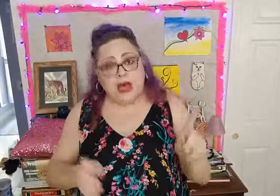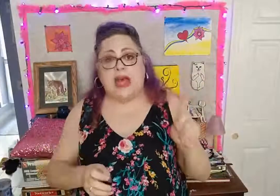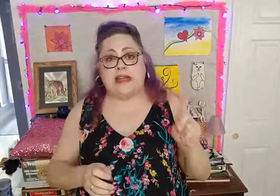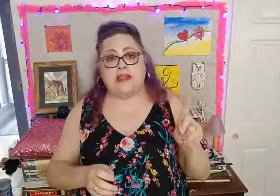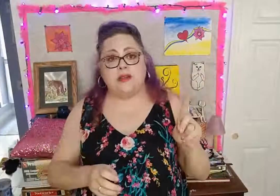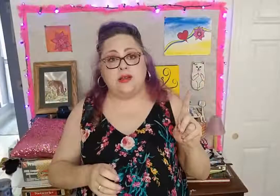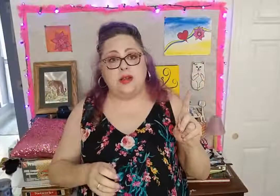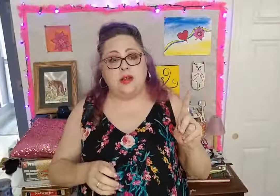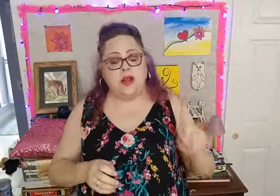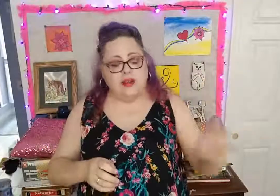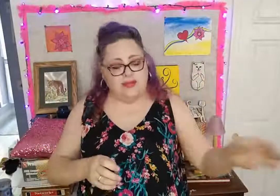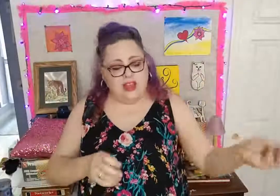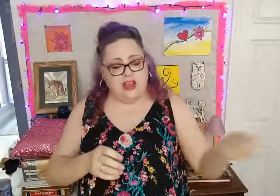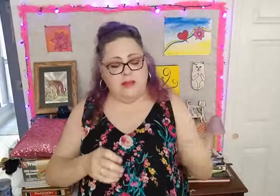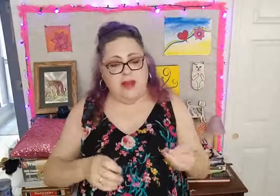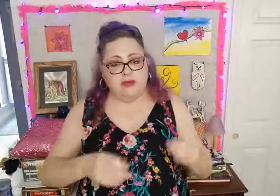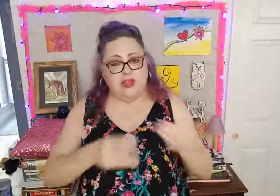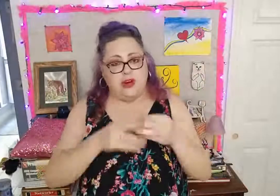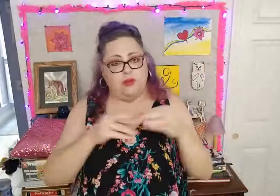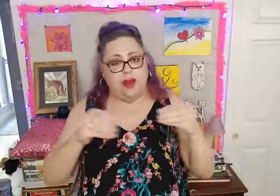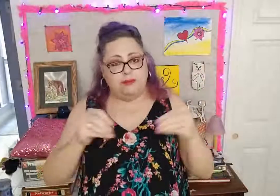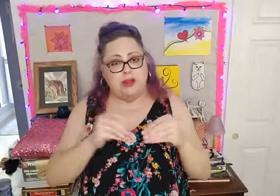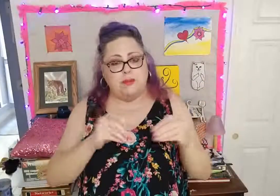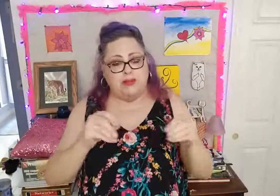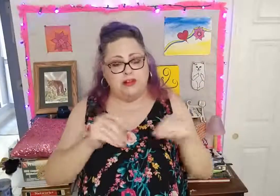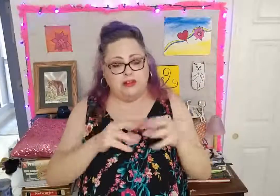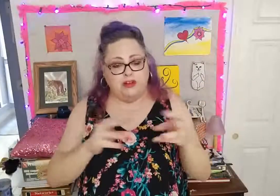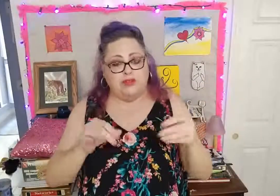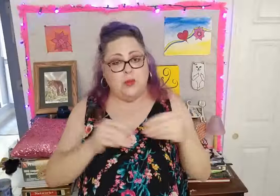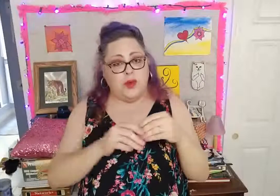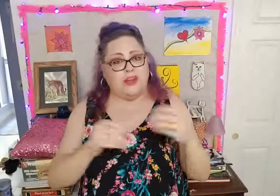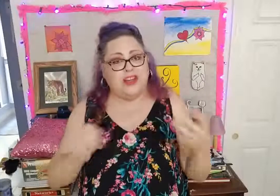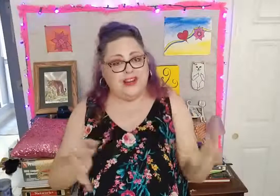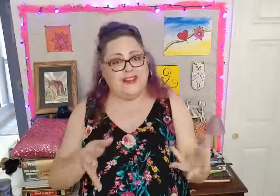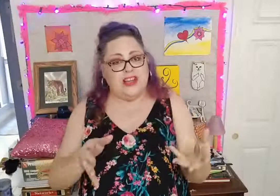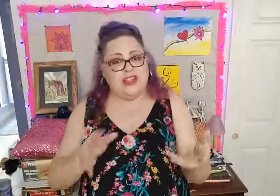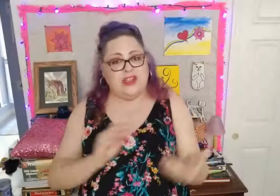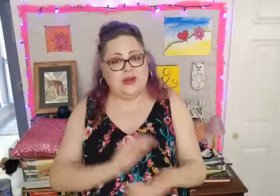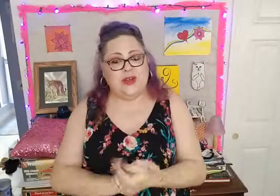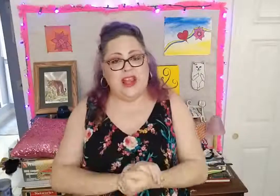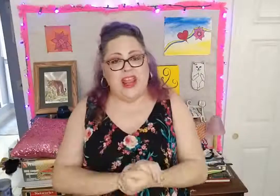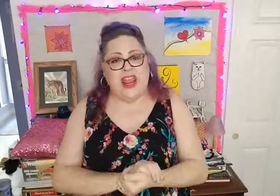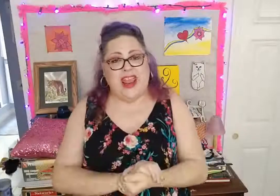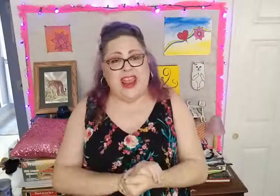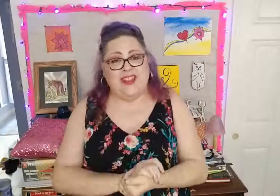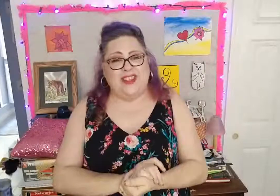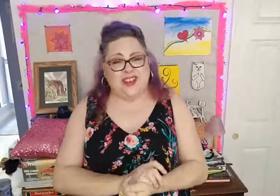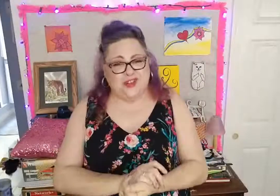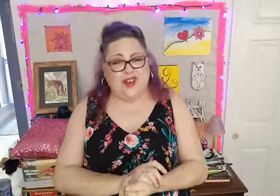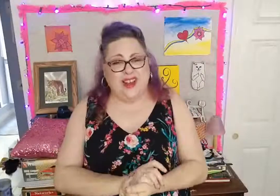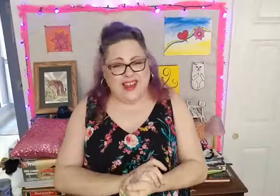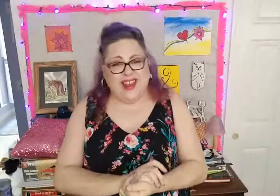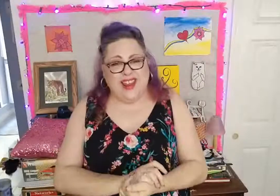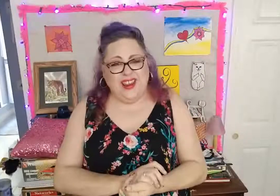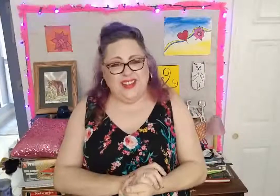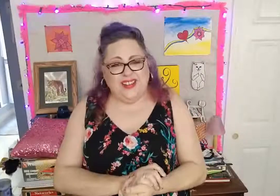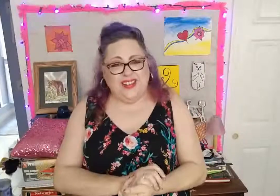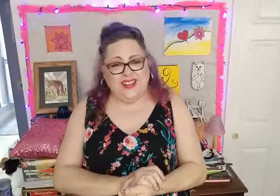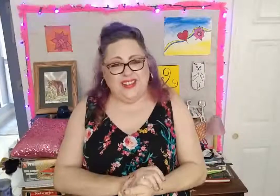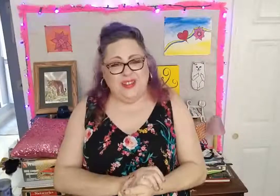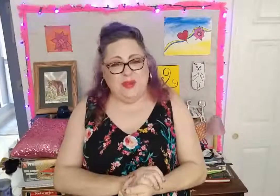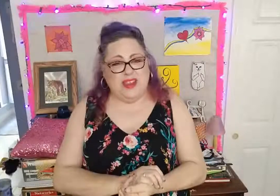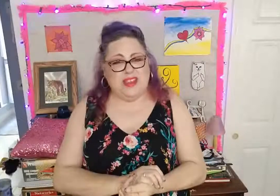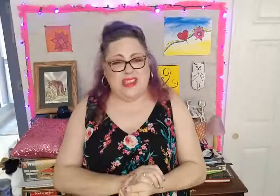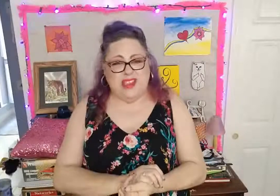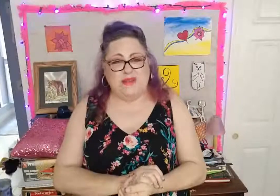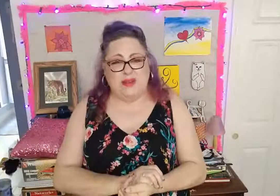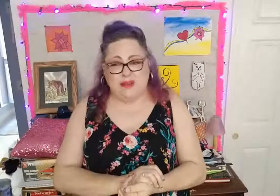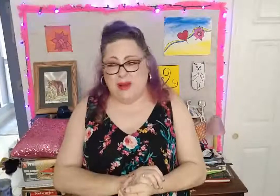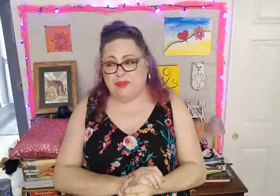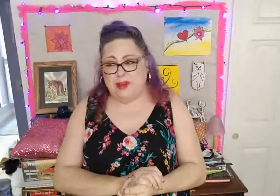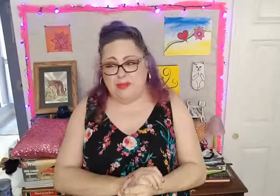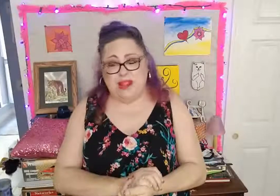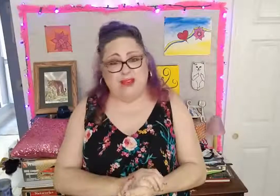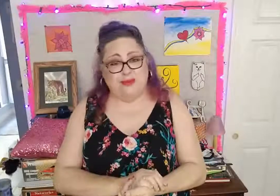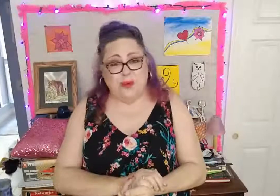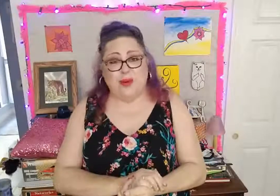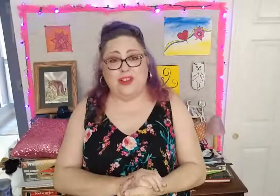but if they come out to you wrapped up in their little foil like they do, and they're dry because they've been wrapped up in that foil